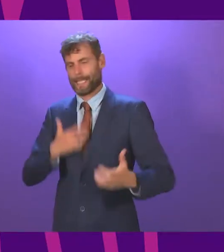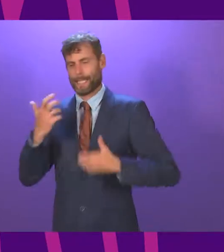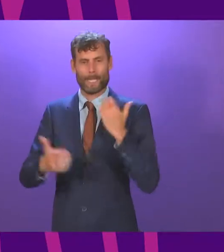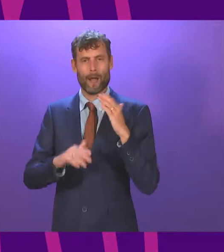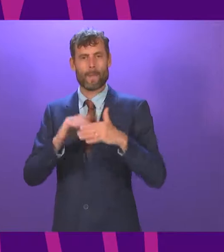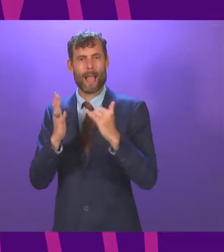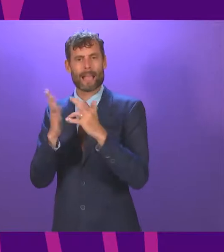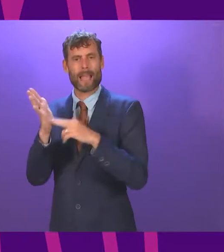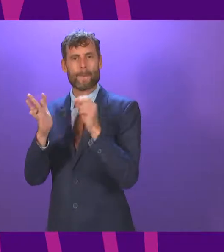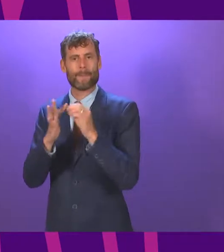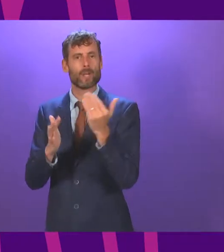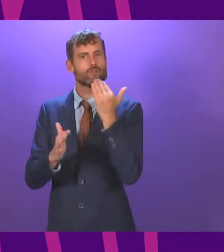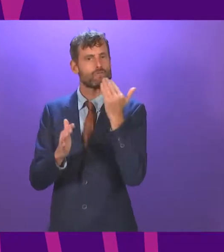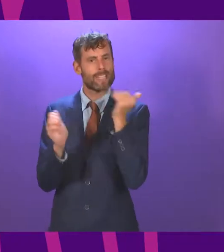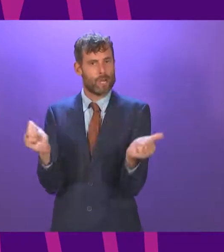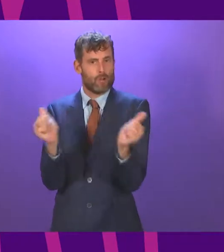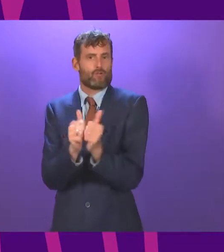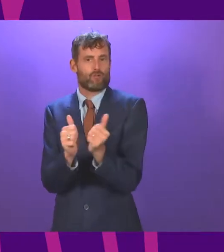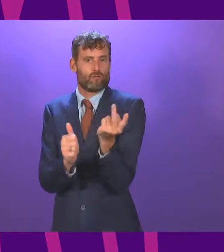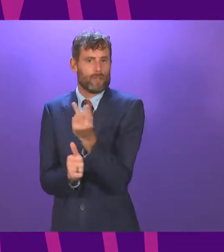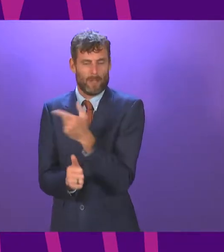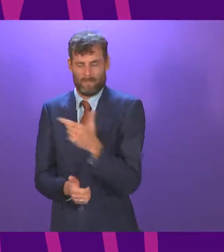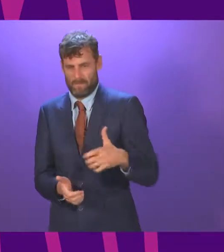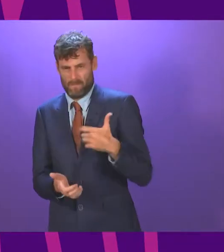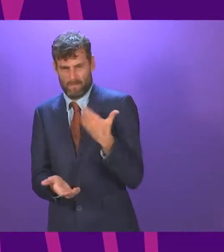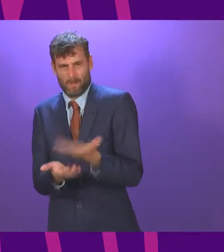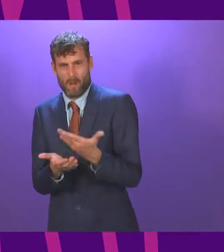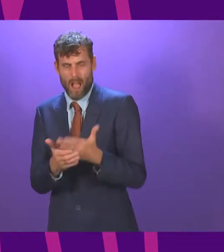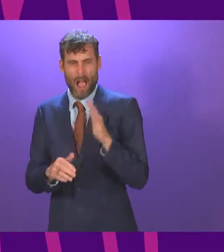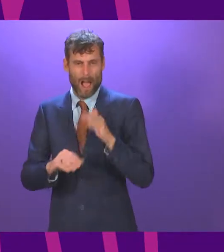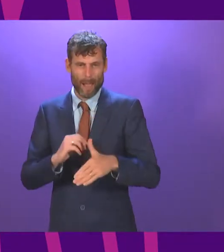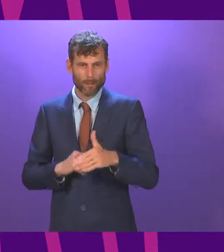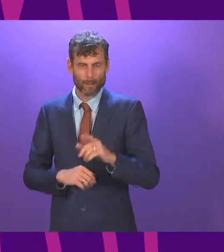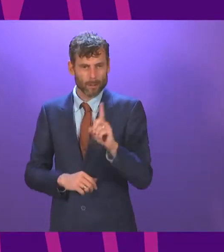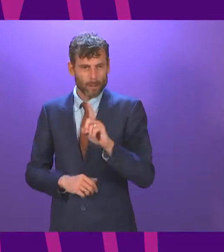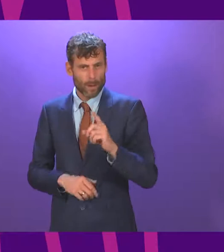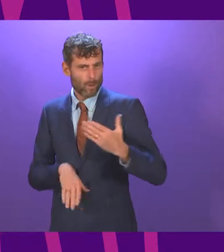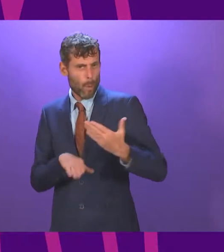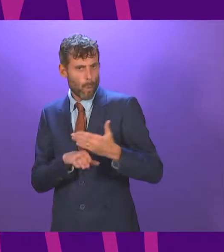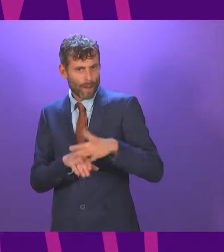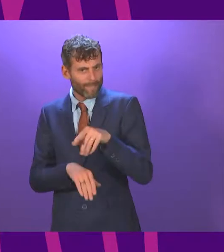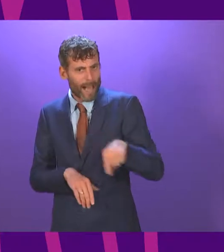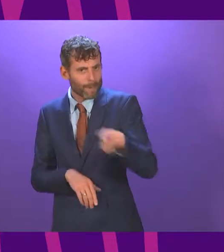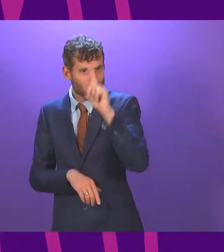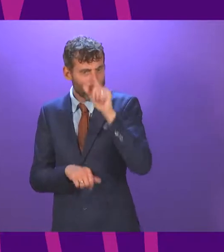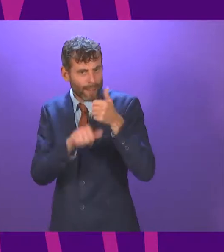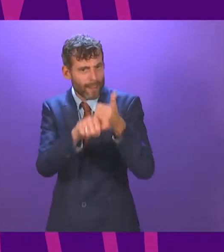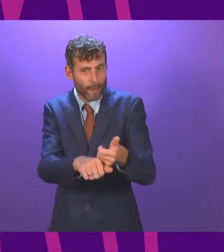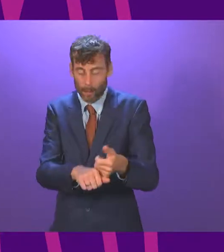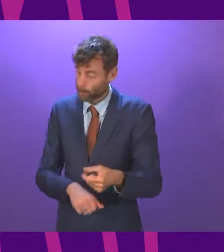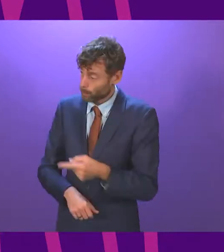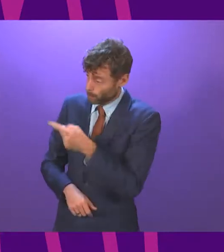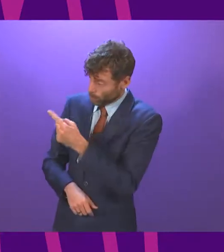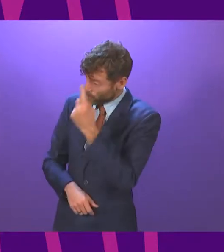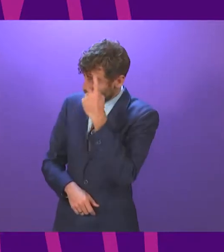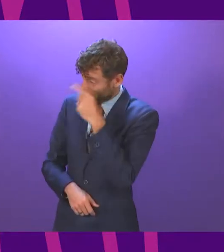agreement and his nonsensical rhetoric about the agreement adversely affecting hard-working families, if Mr Ross focused on one job as